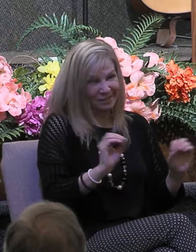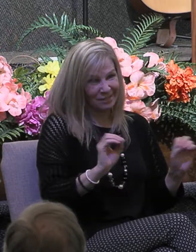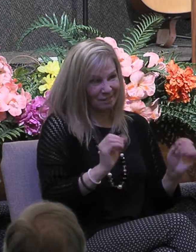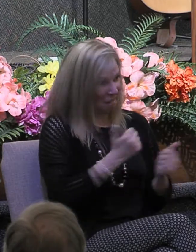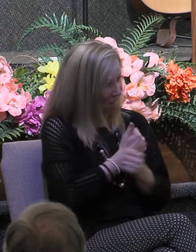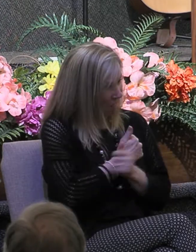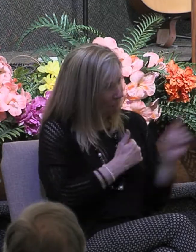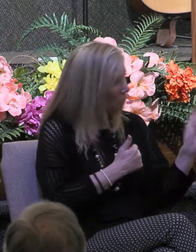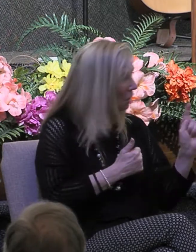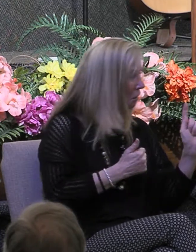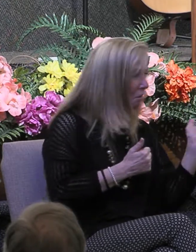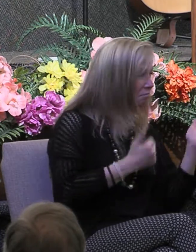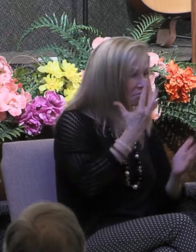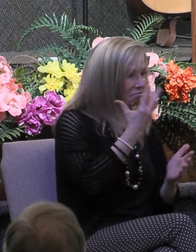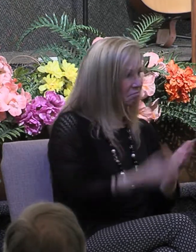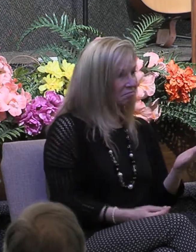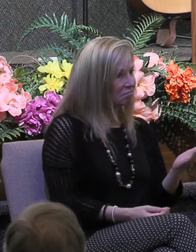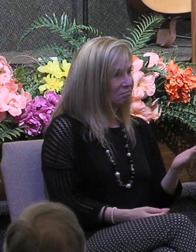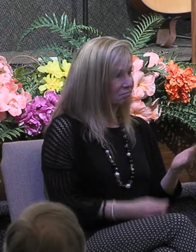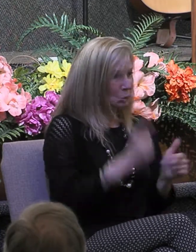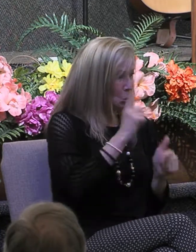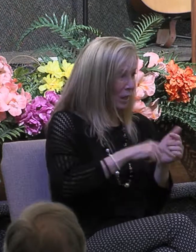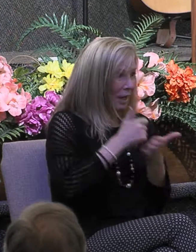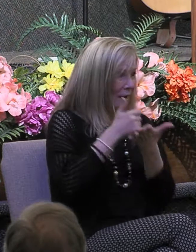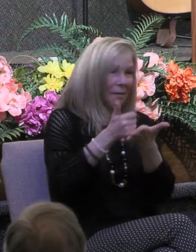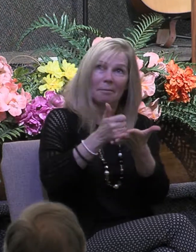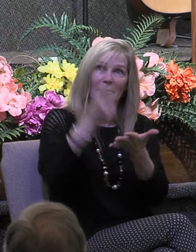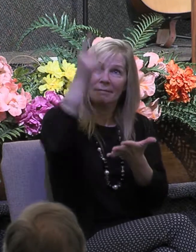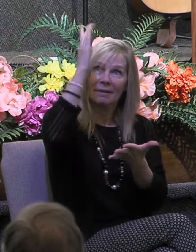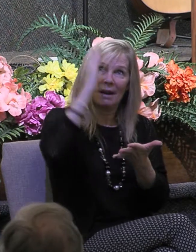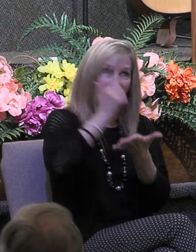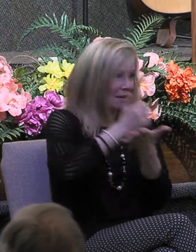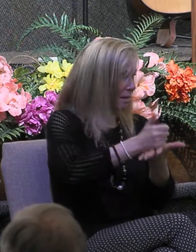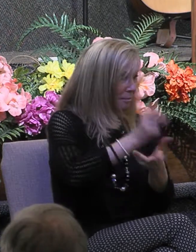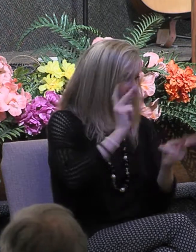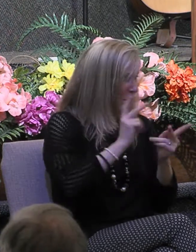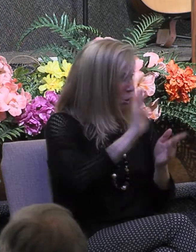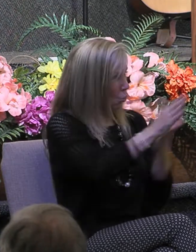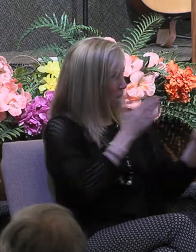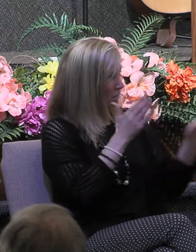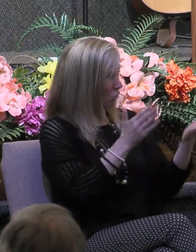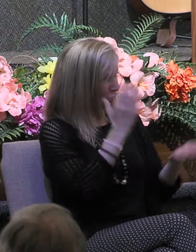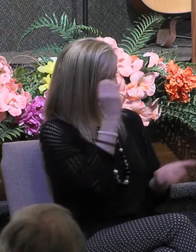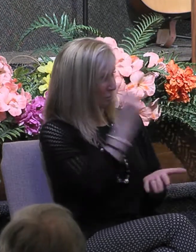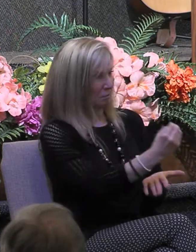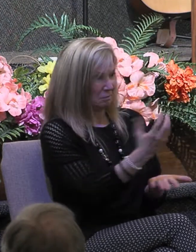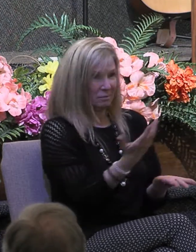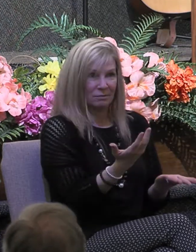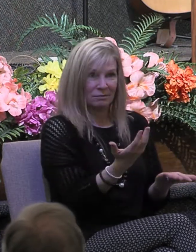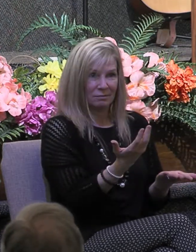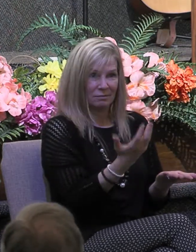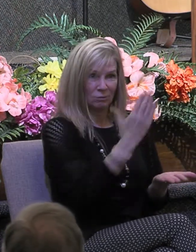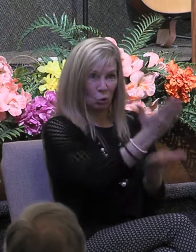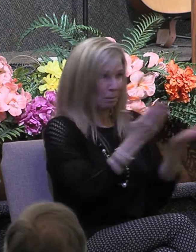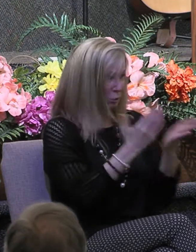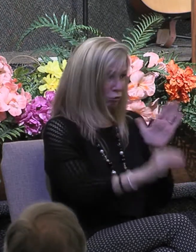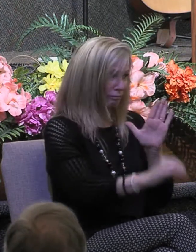their usefulness to God nothing their ministries count as zero zip zilch nothing